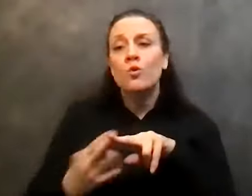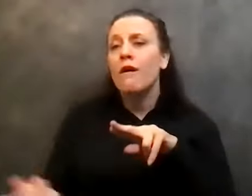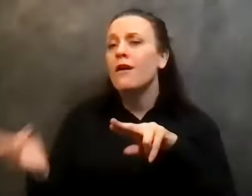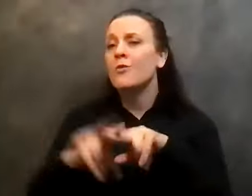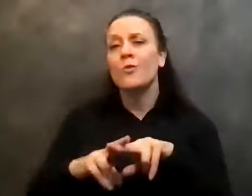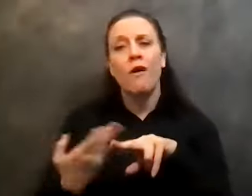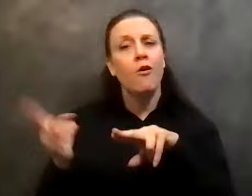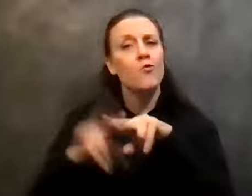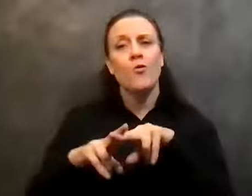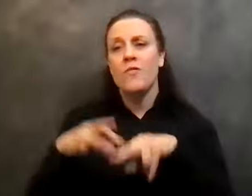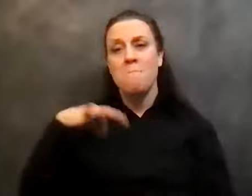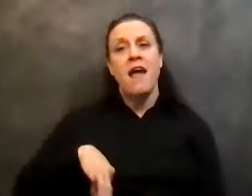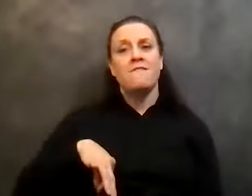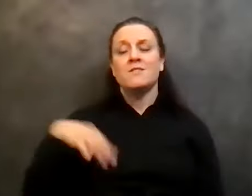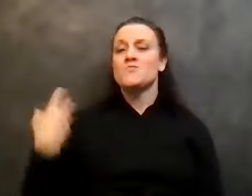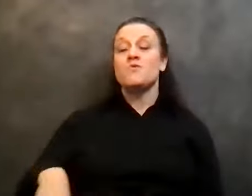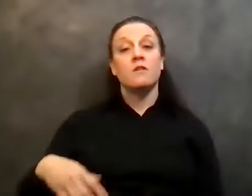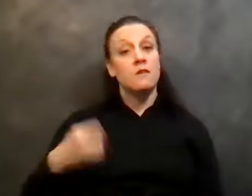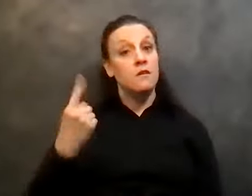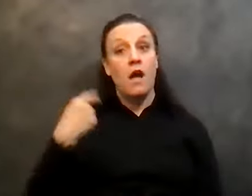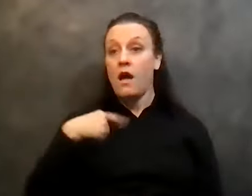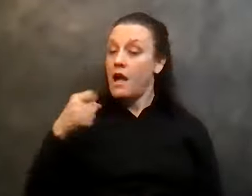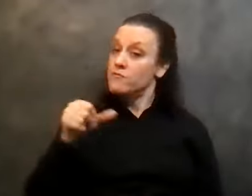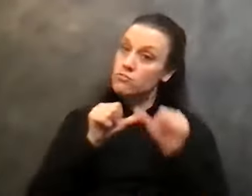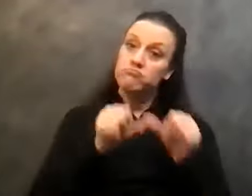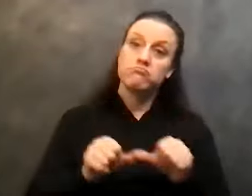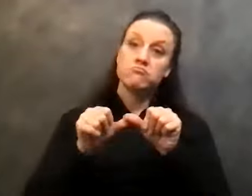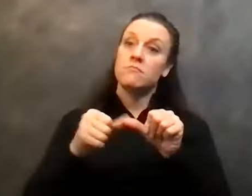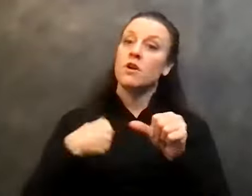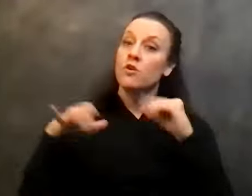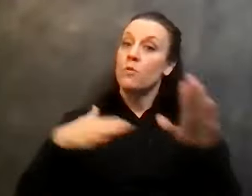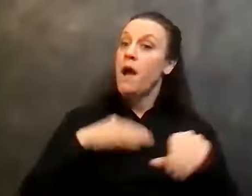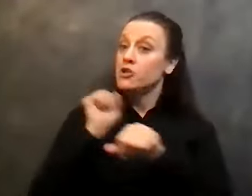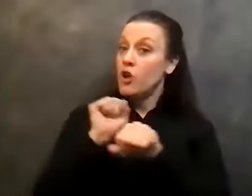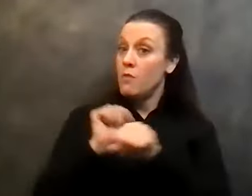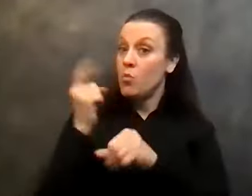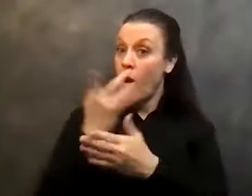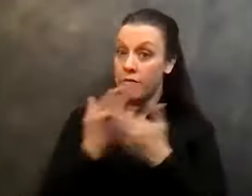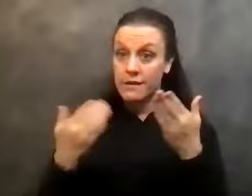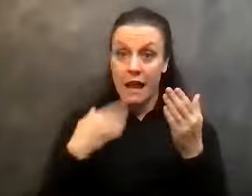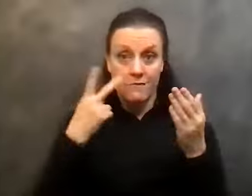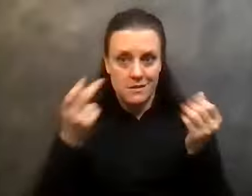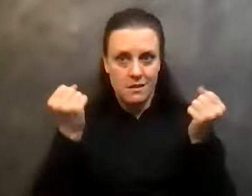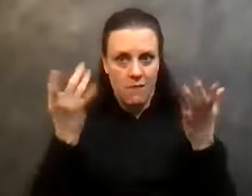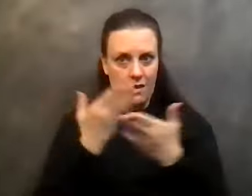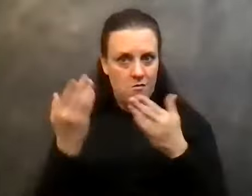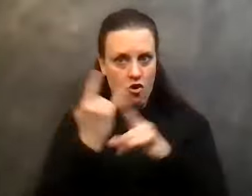accrue, but, but I've got to do my job. One of the things that I've seen many, many, many alcoholics, uh, do